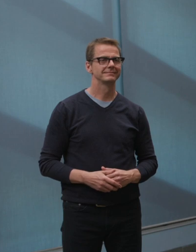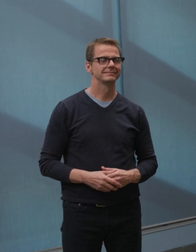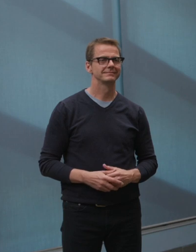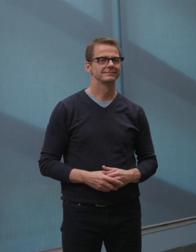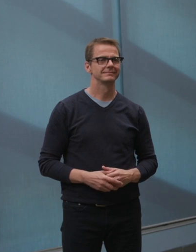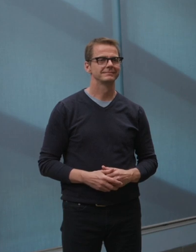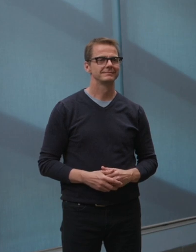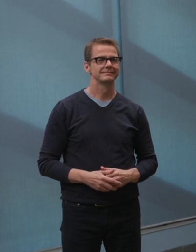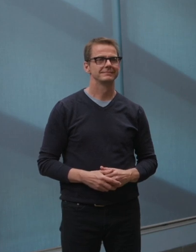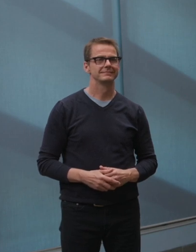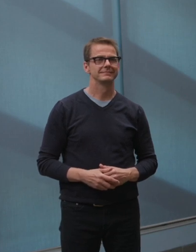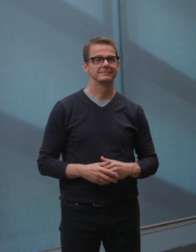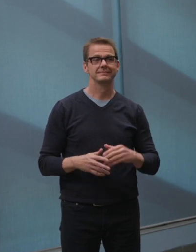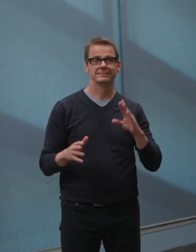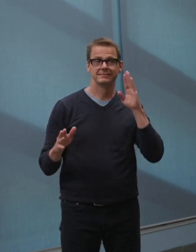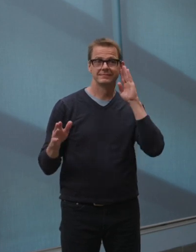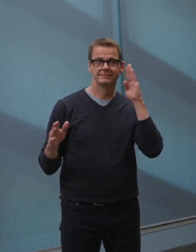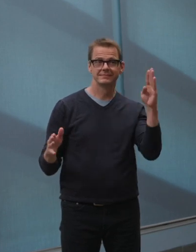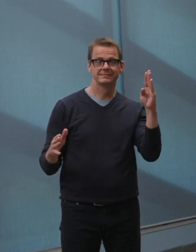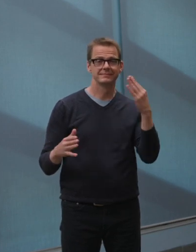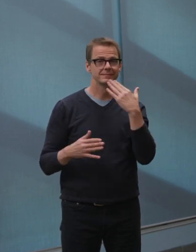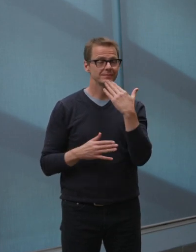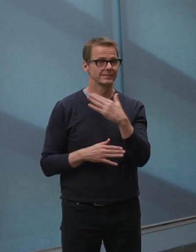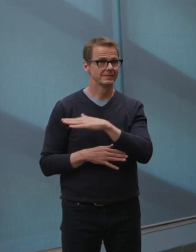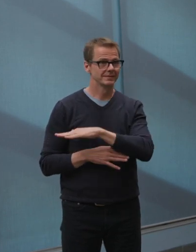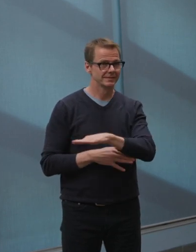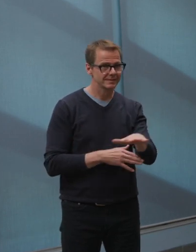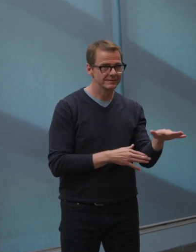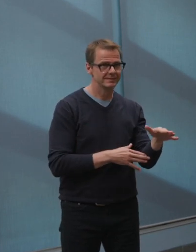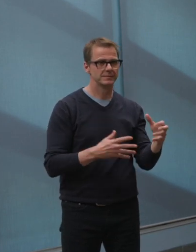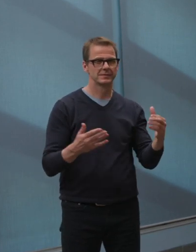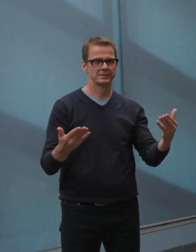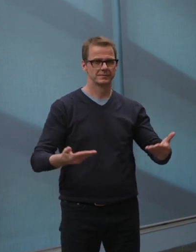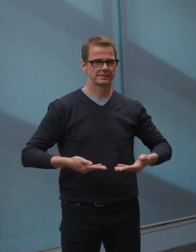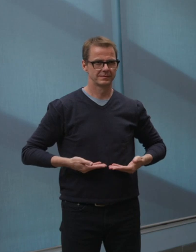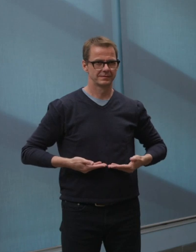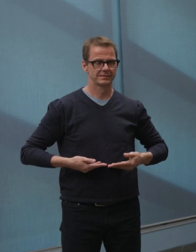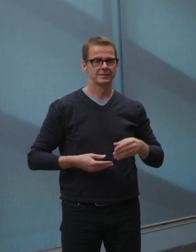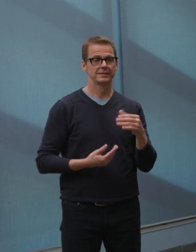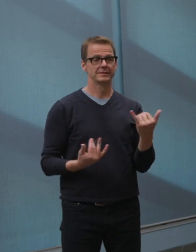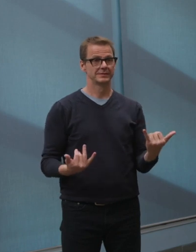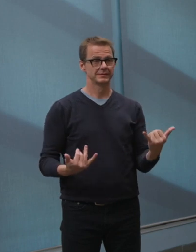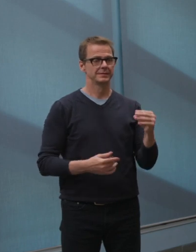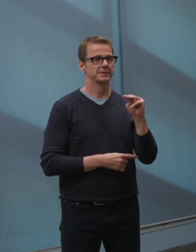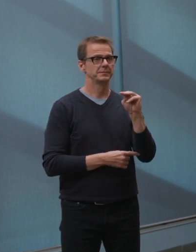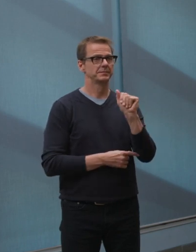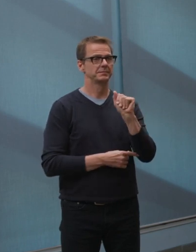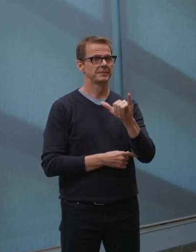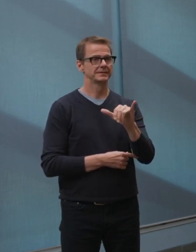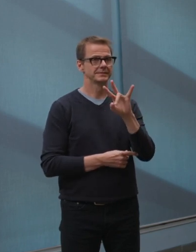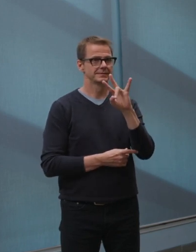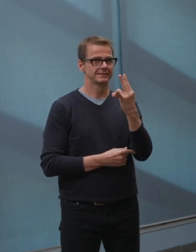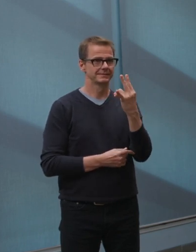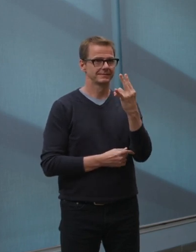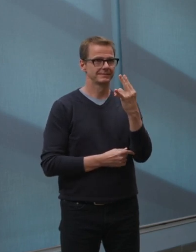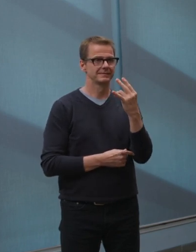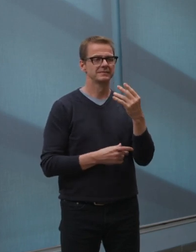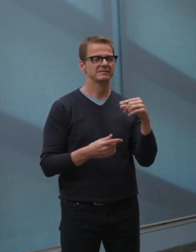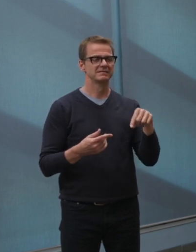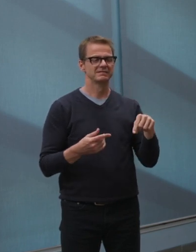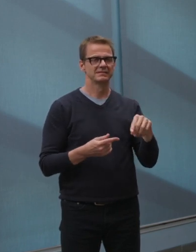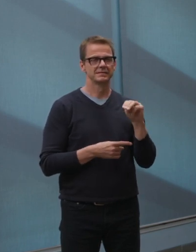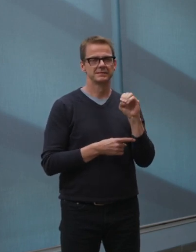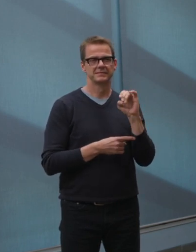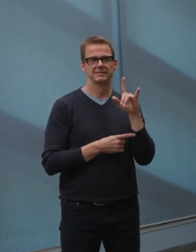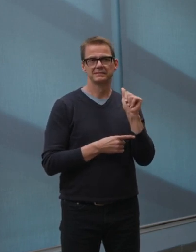Good afternoon everybody and welcome to our May 7th media update. We're glad to have the help of Deanne D'Andrade and Kevin